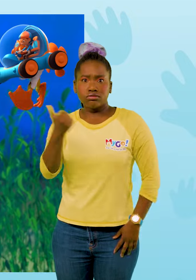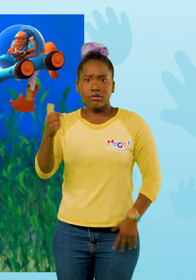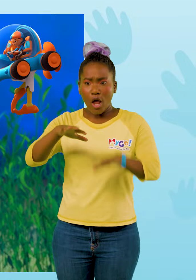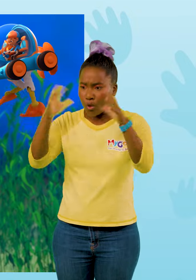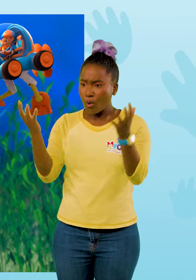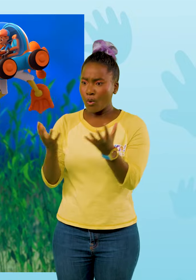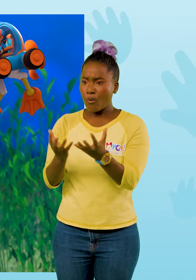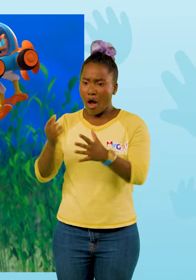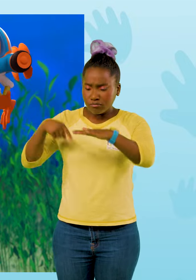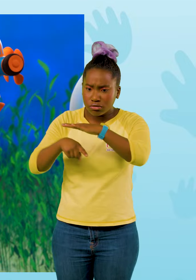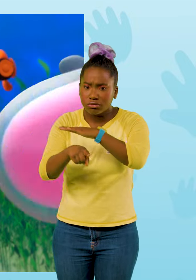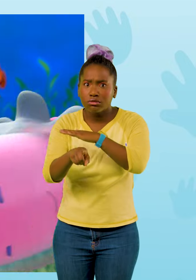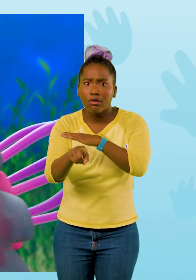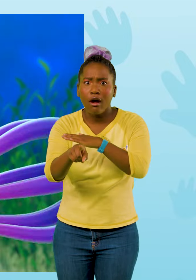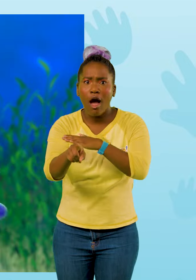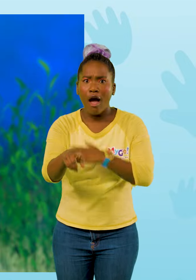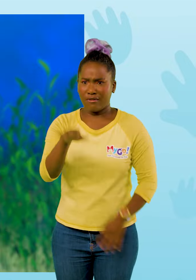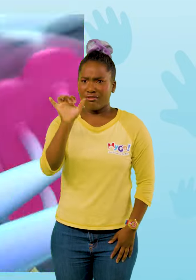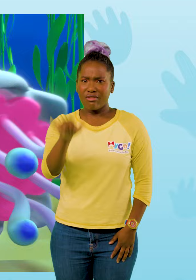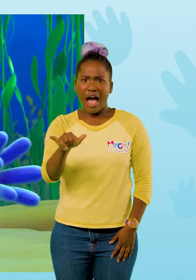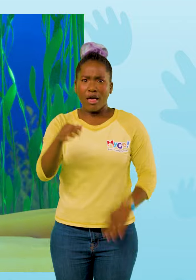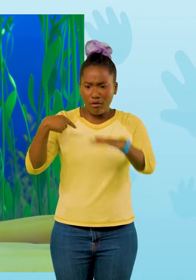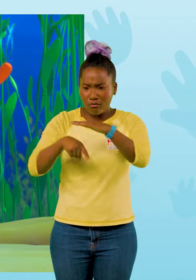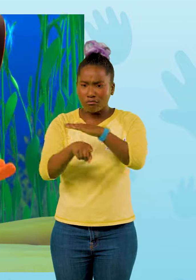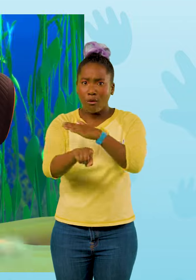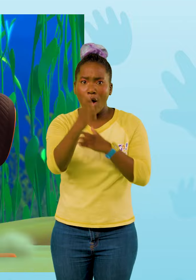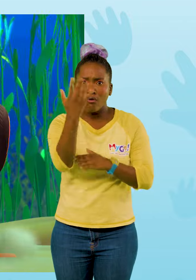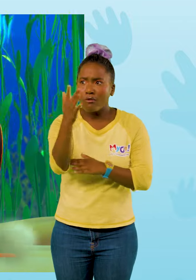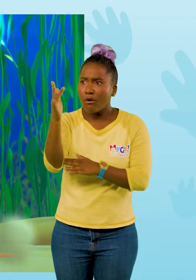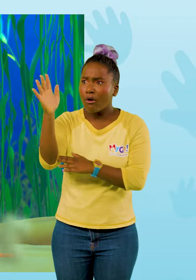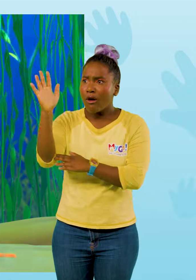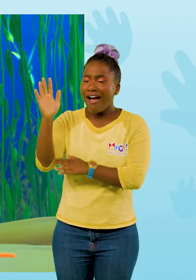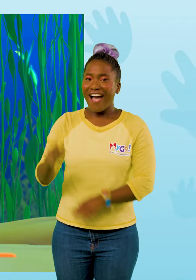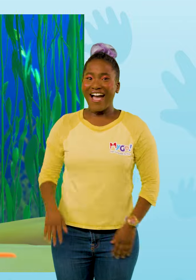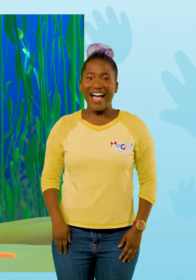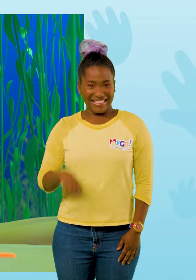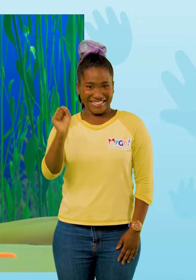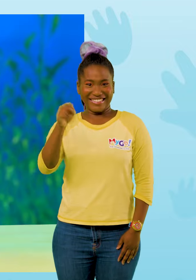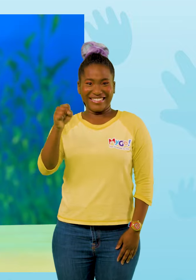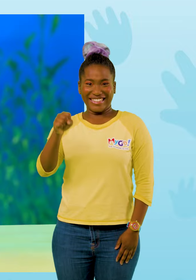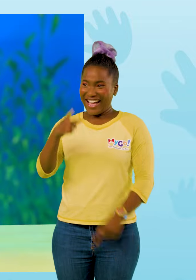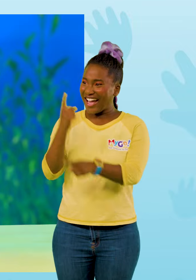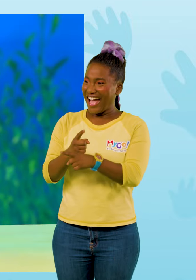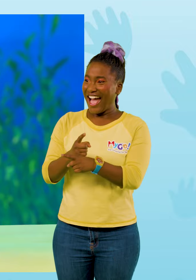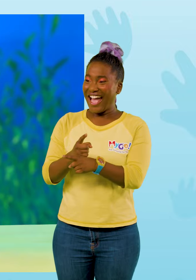world down here. Is this like some kind of underwater forest? Exactly. It is a forest.